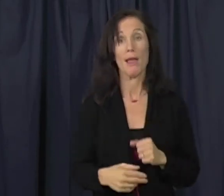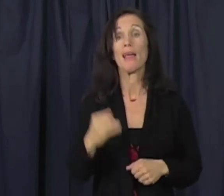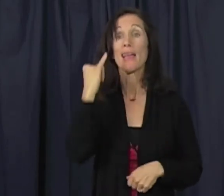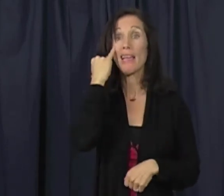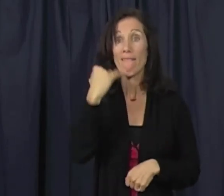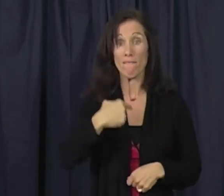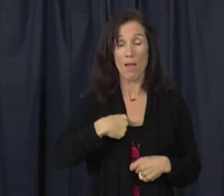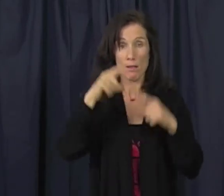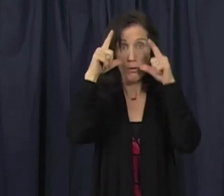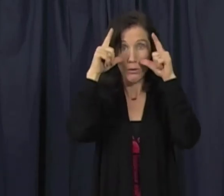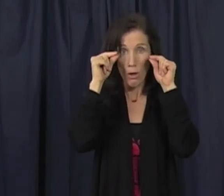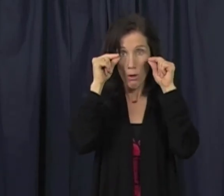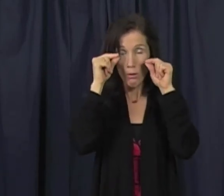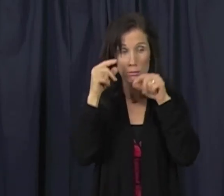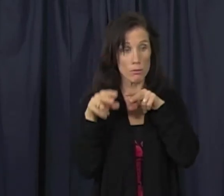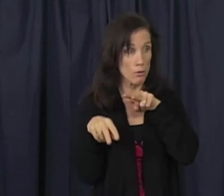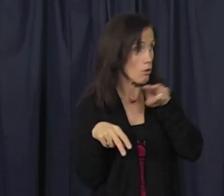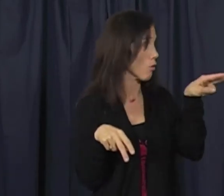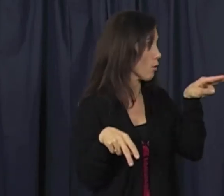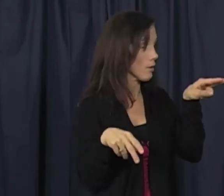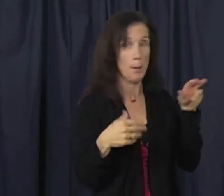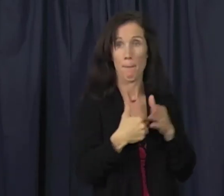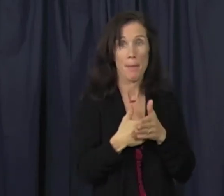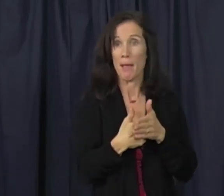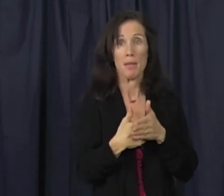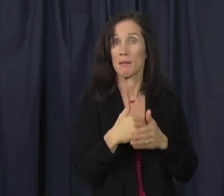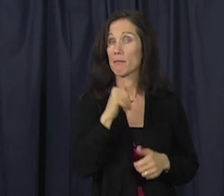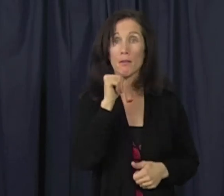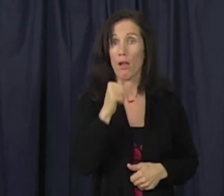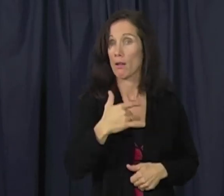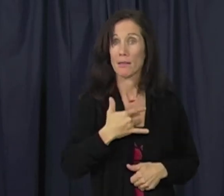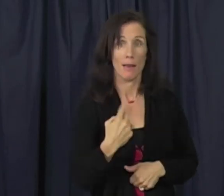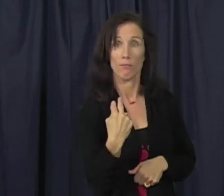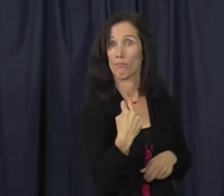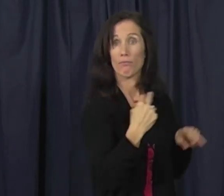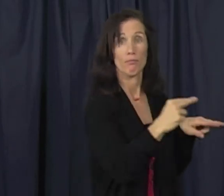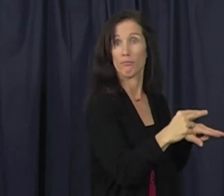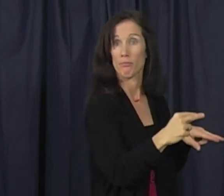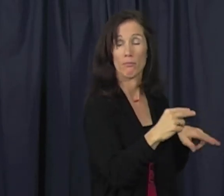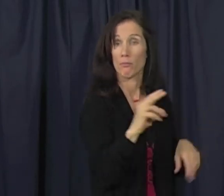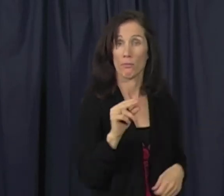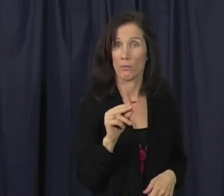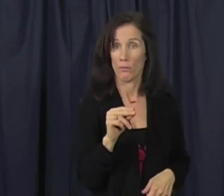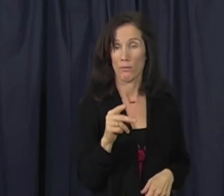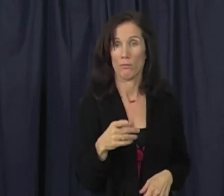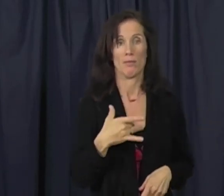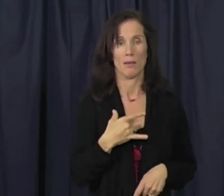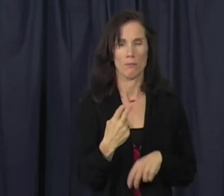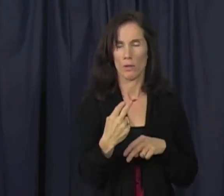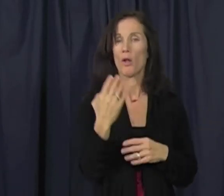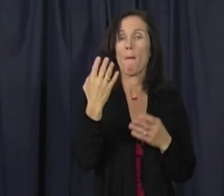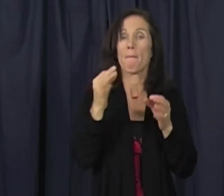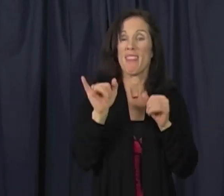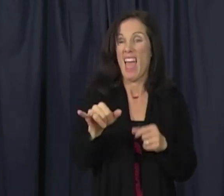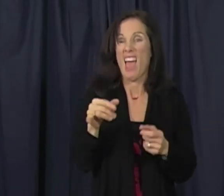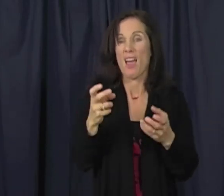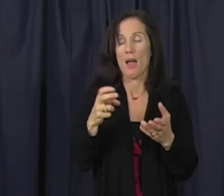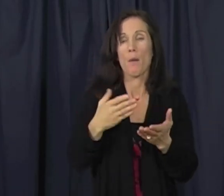their head and follow her gaze. However, she found that if she closed her eyes and turned her head, the babies would not follow her head